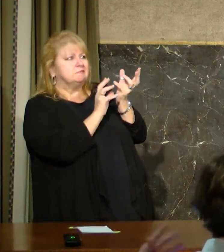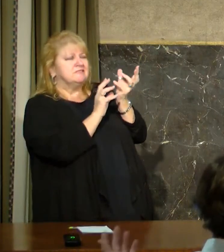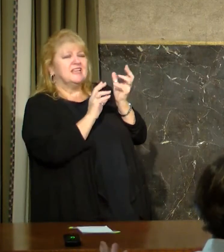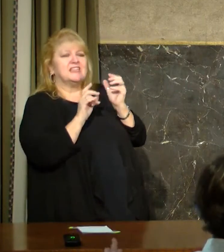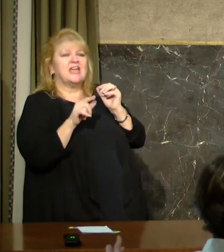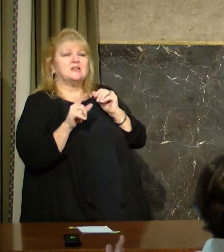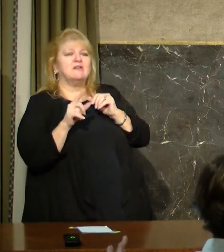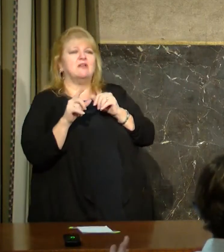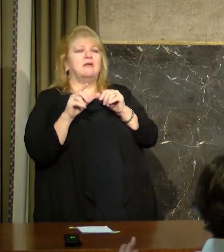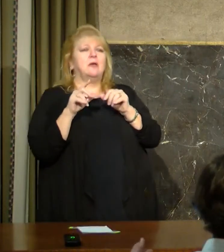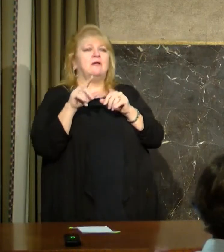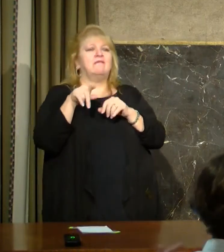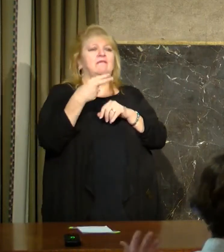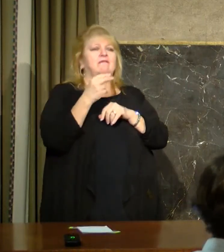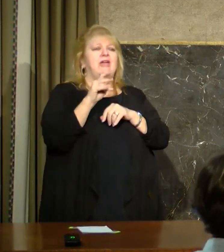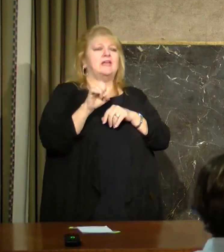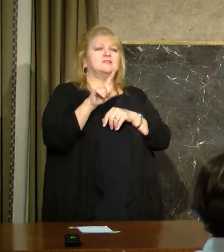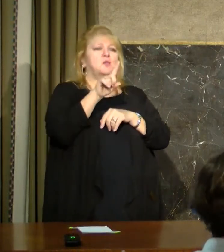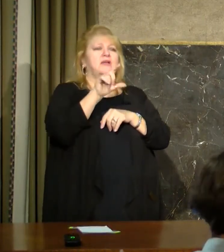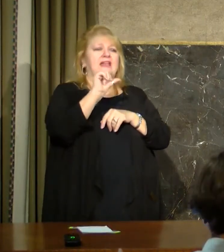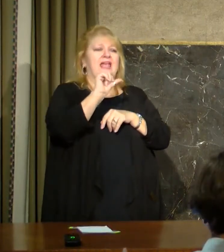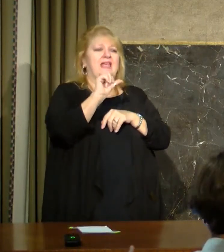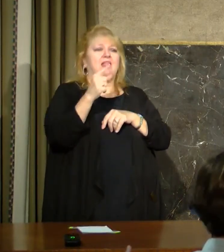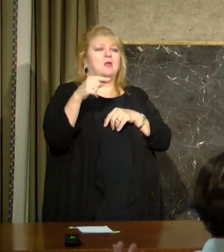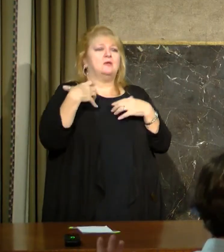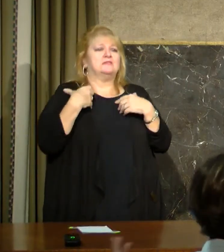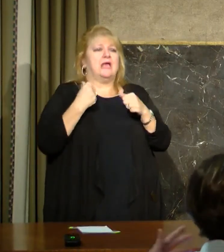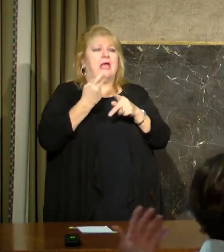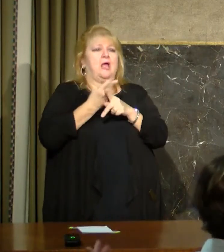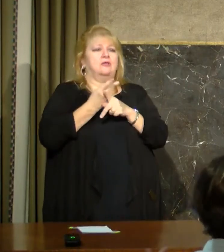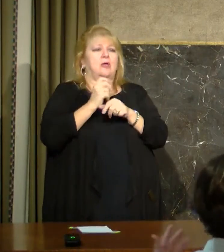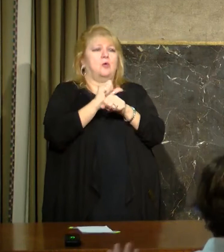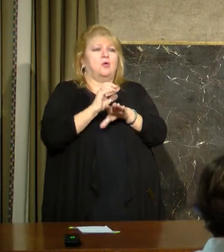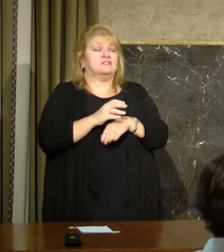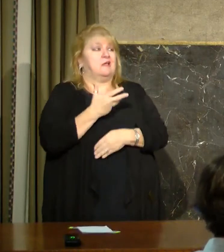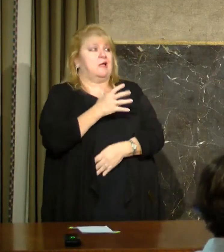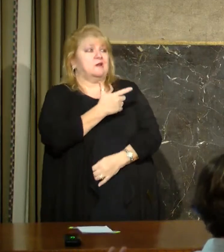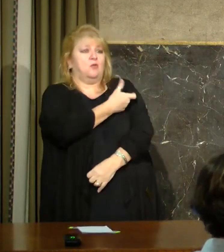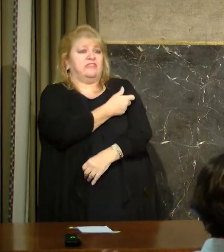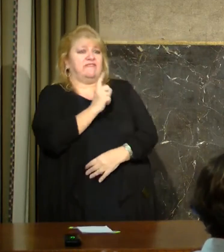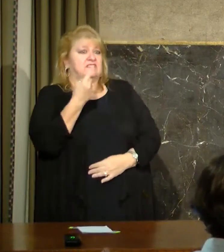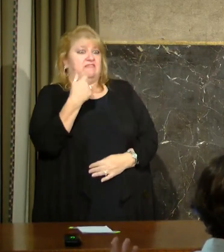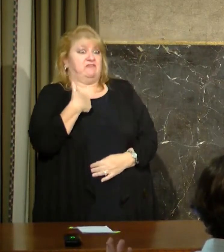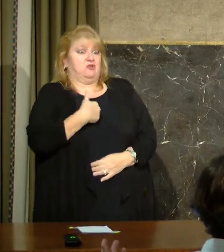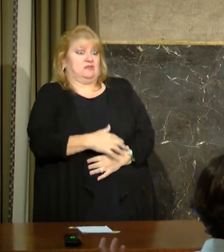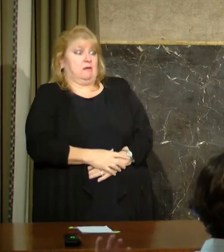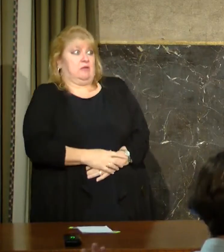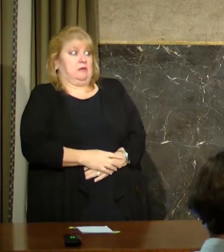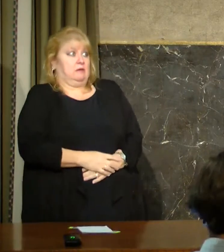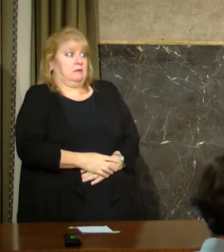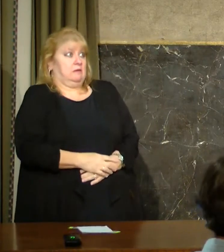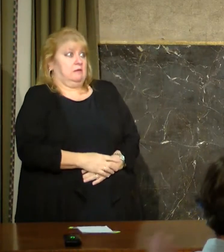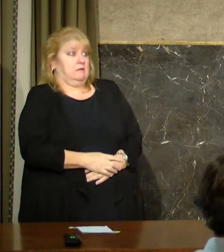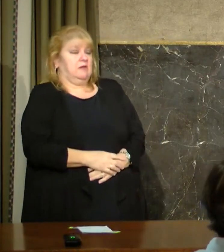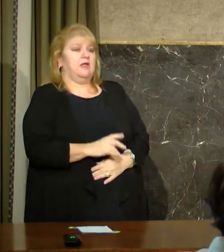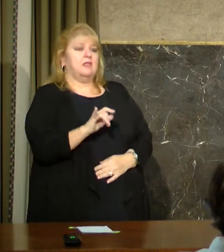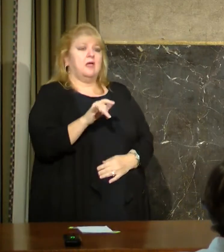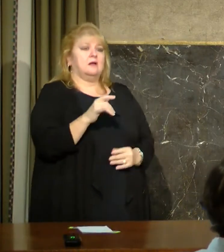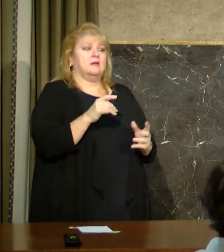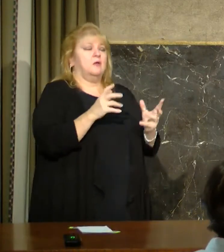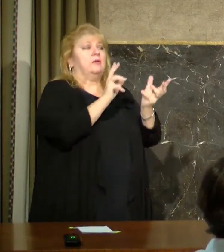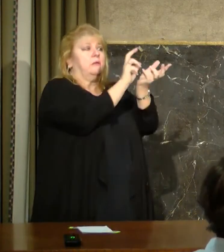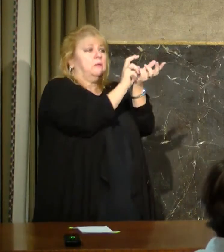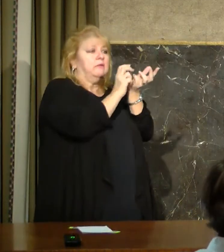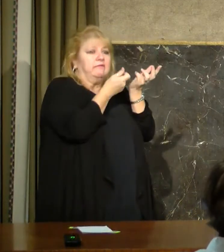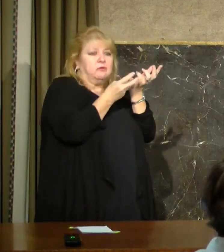Phase 1A, particularly healthcare workers who didn't want to get the vaccine right away, creating kind of a demand issue. You know, and as we've seen,